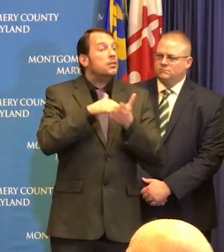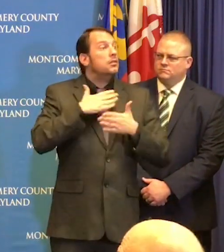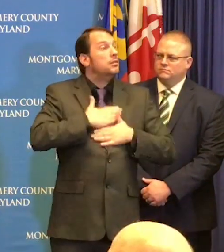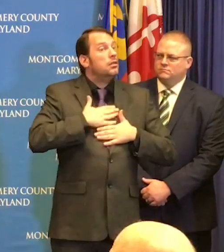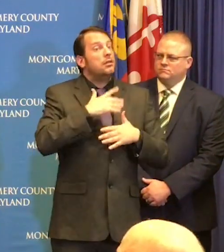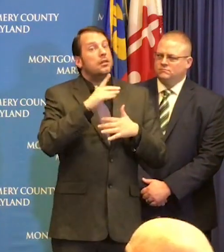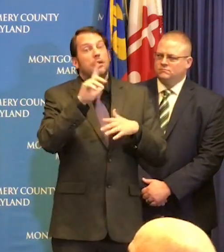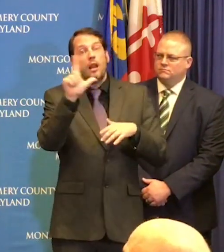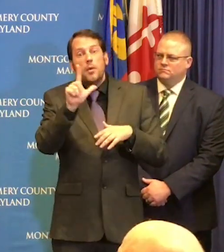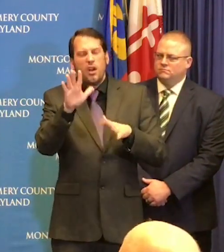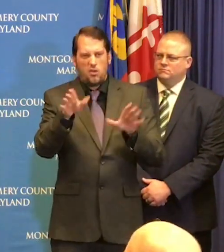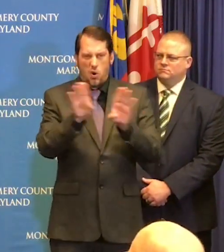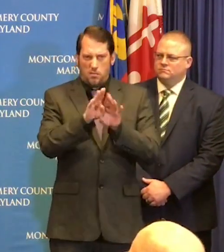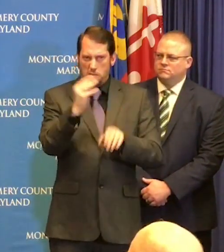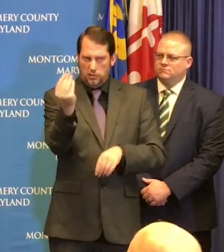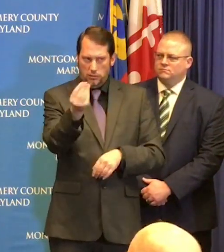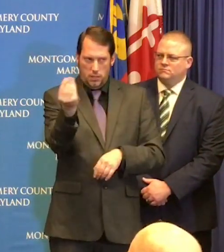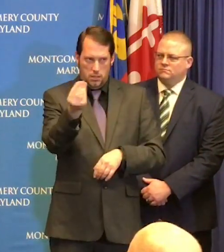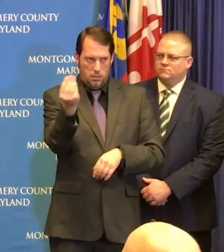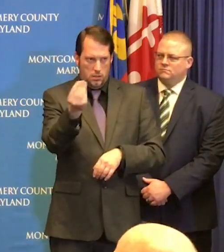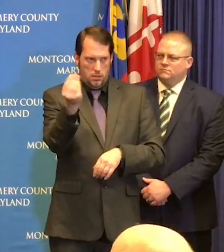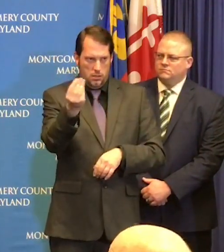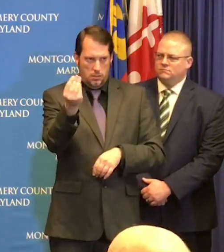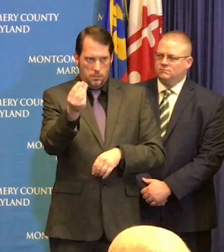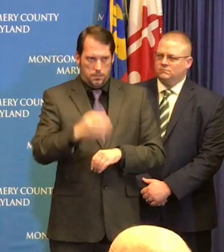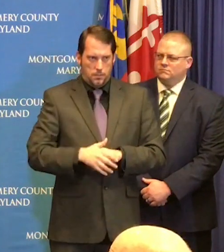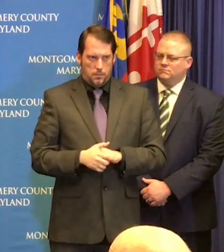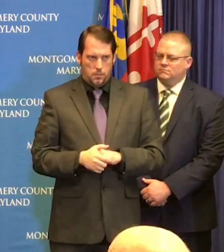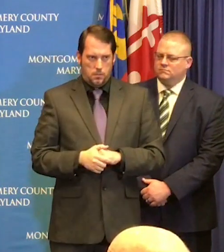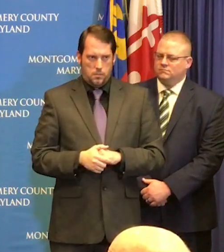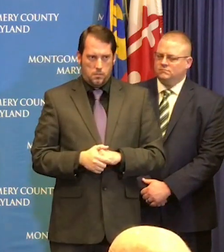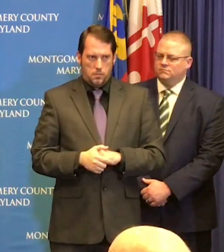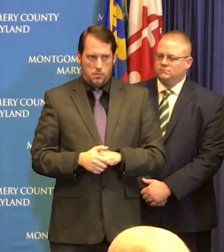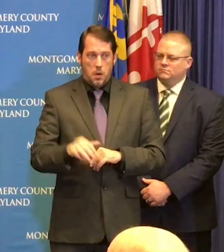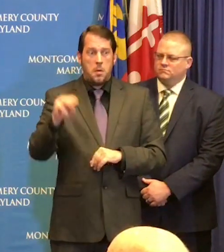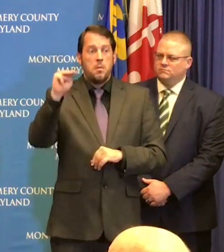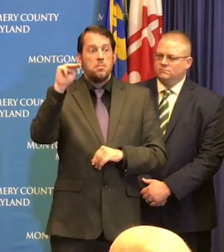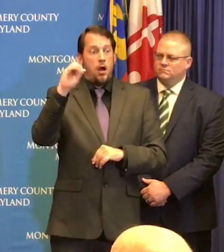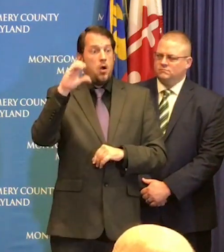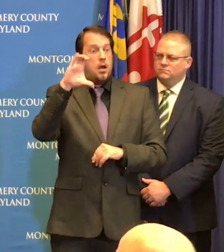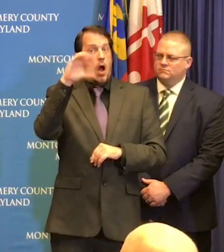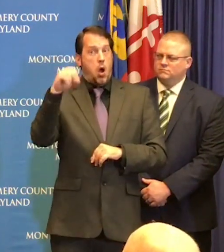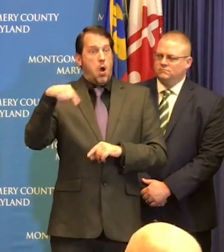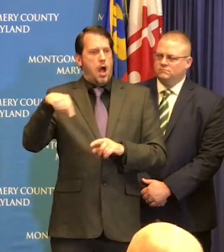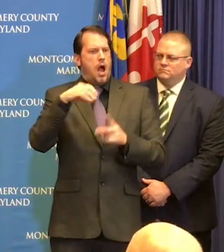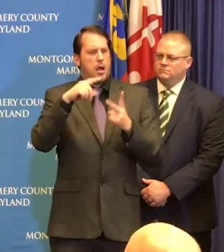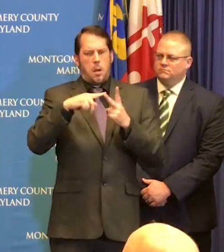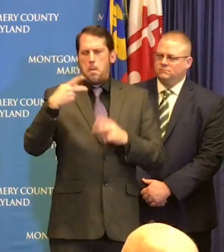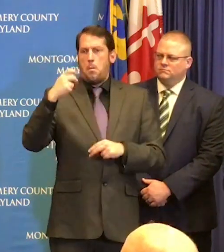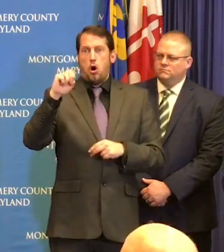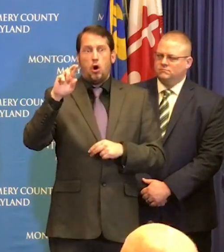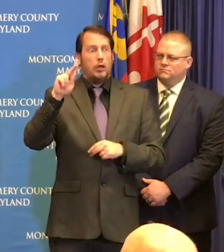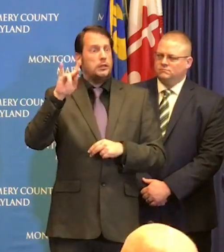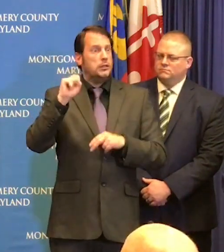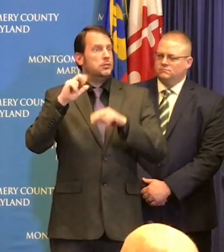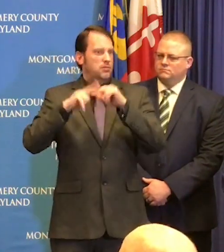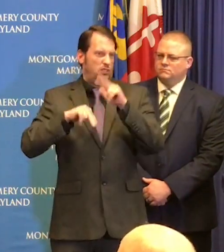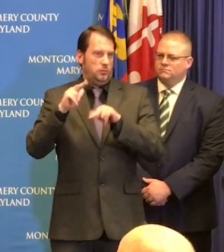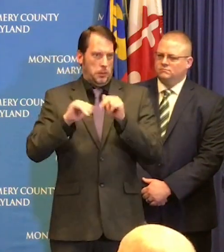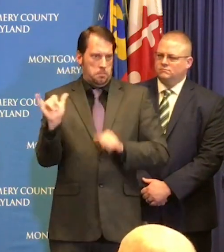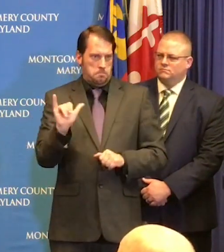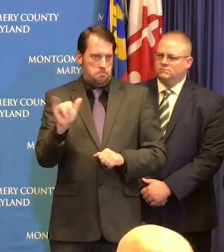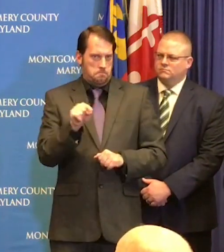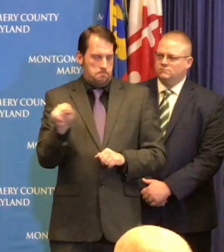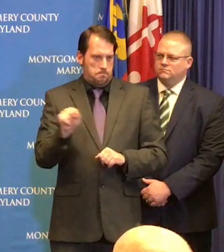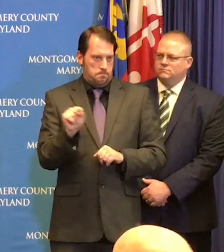applies to both county facilities and parking planning facilities starting Monday March 16th county government will move